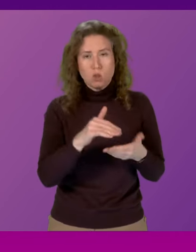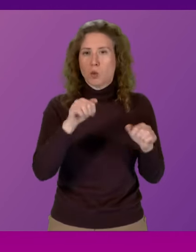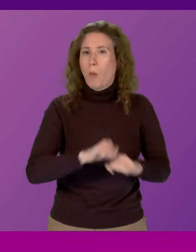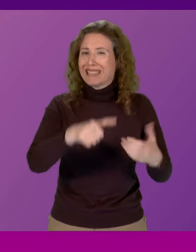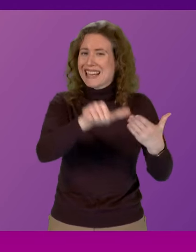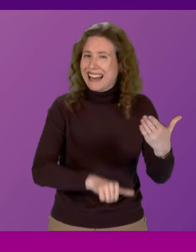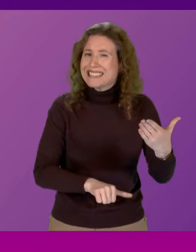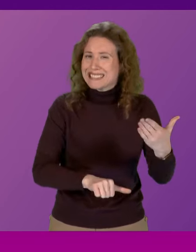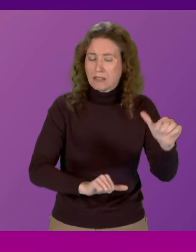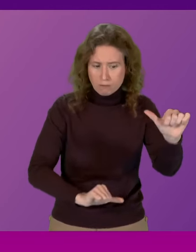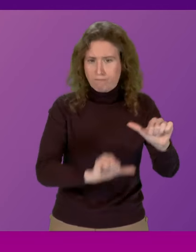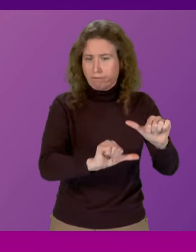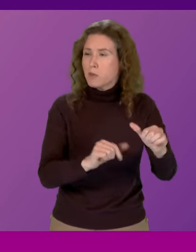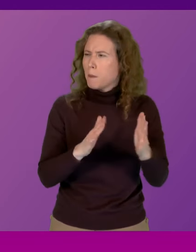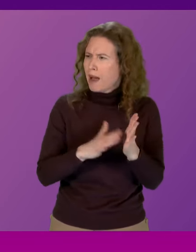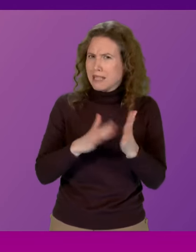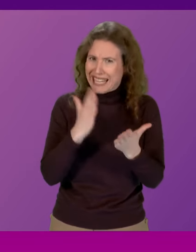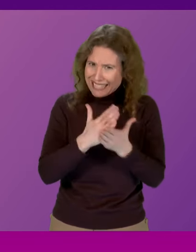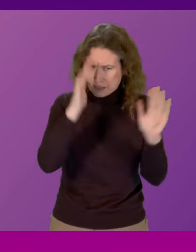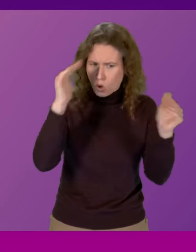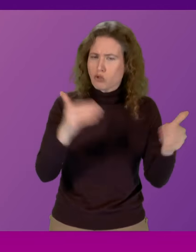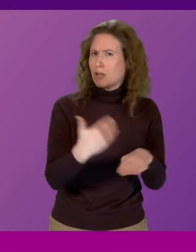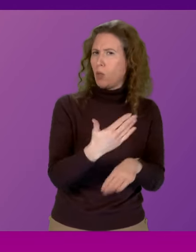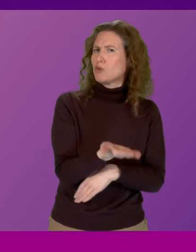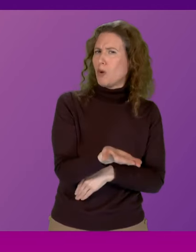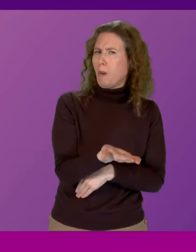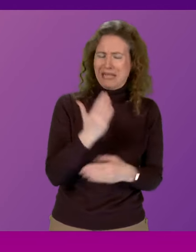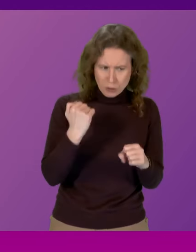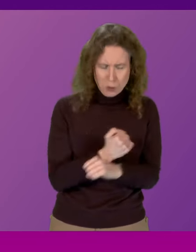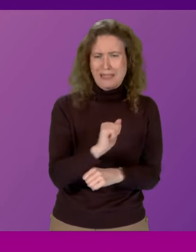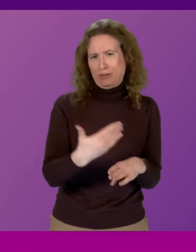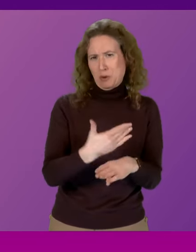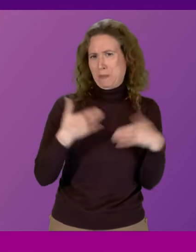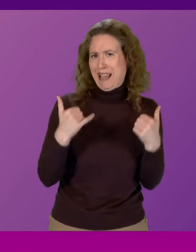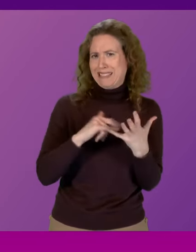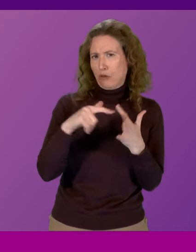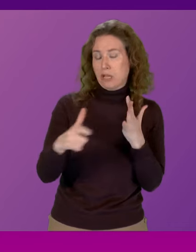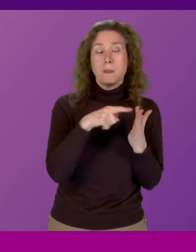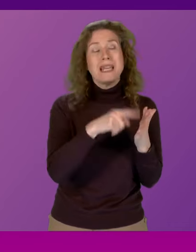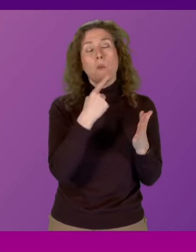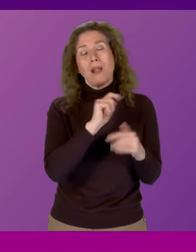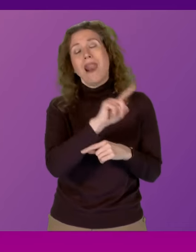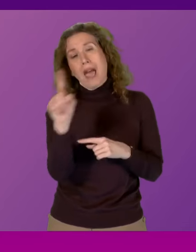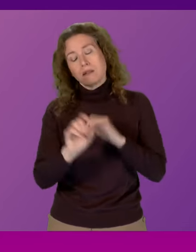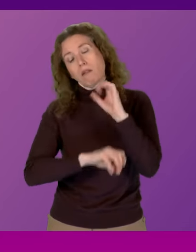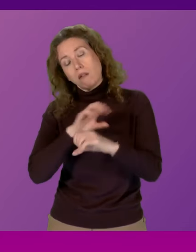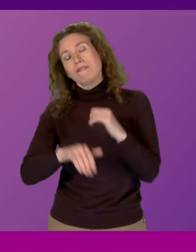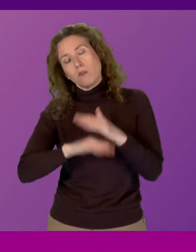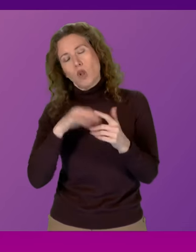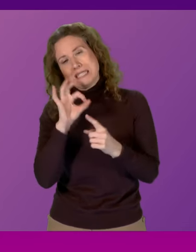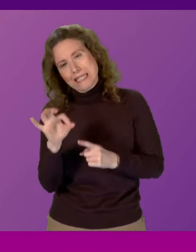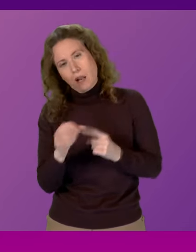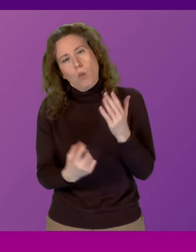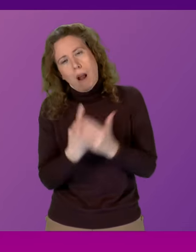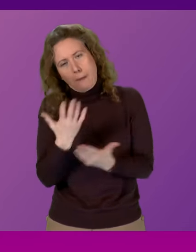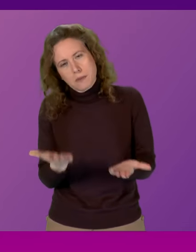So, Michael Matheson is absolutely concentrating on the job at hand, but, of course, he will lay out in full, later this afternoon, the